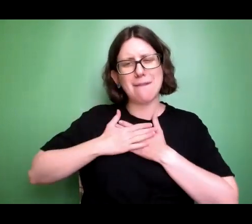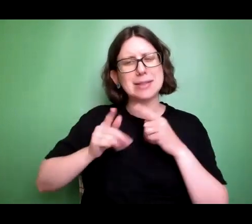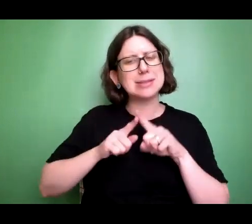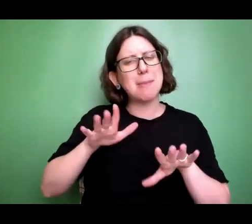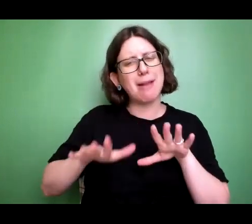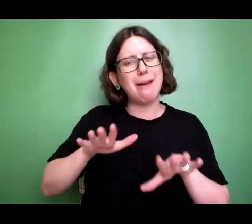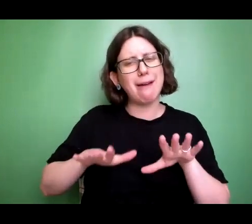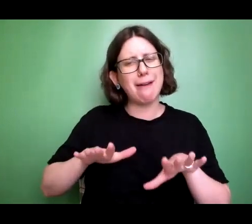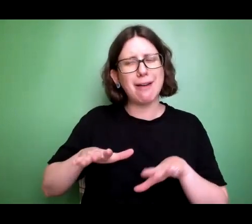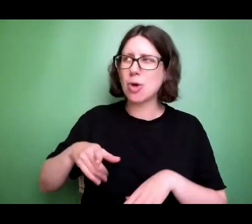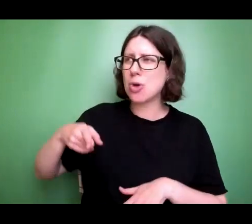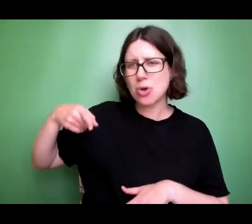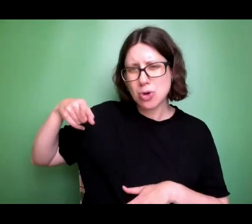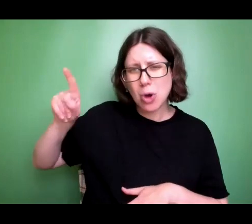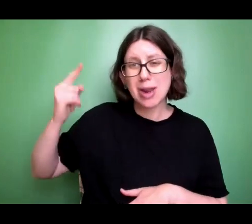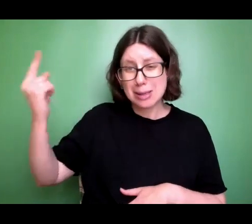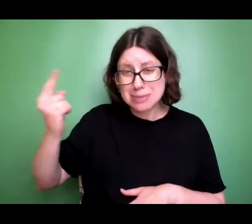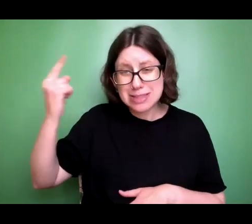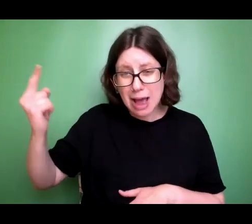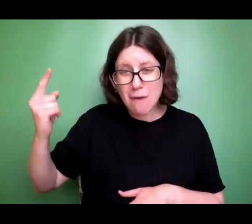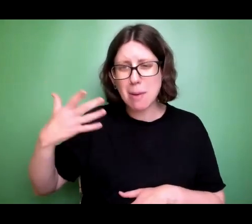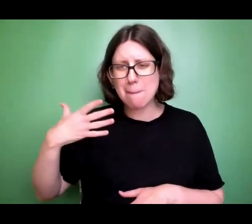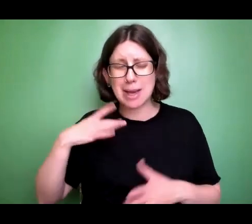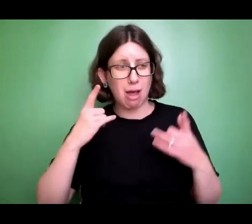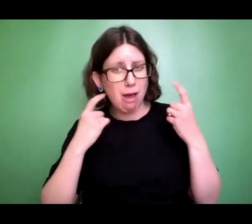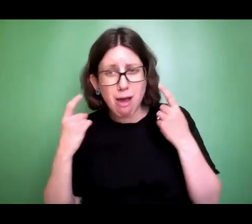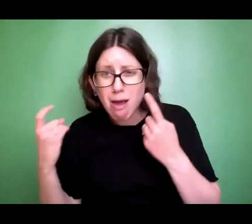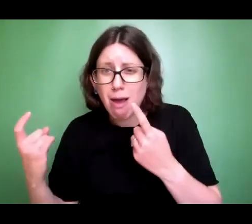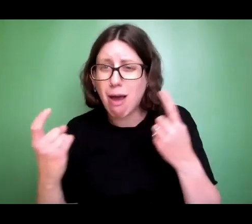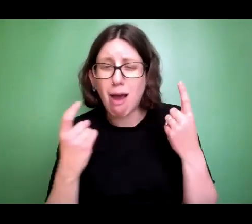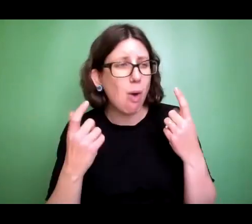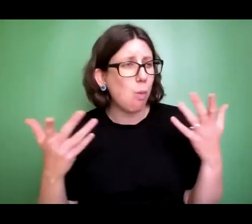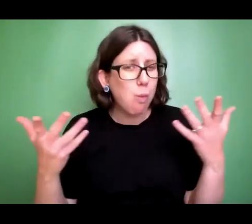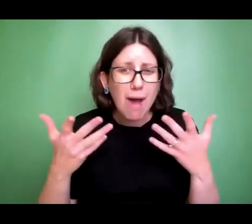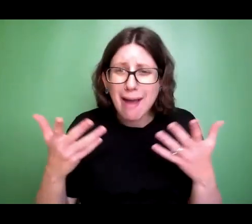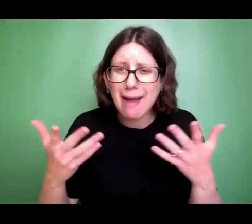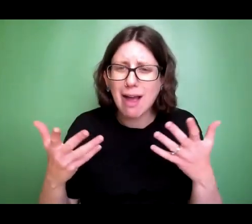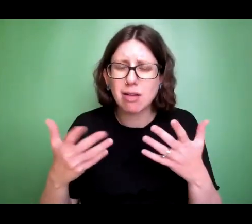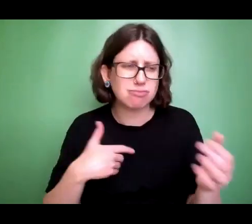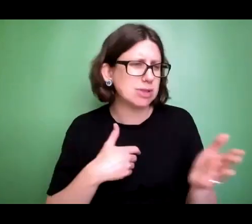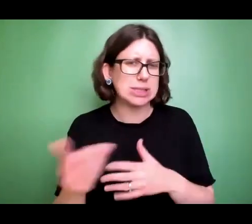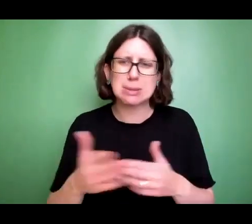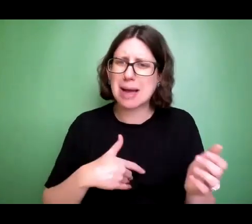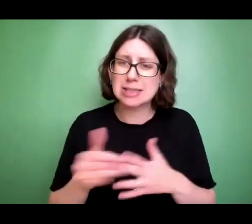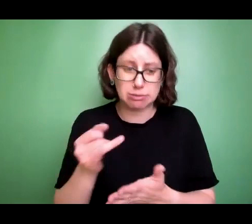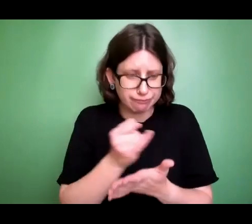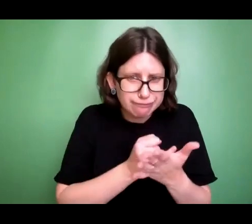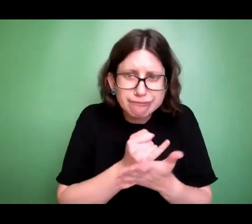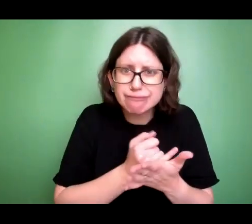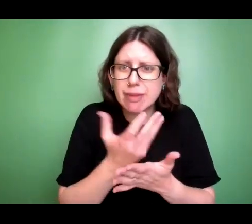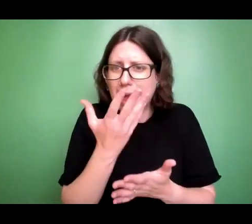been pursuing you and me. He's not preoccupied with how messy we are, how dirty we are, how long we've been away.